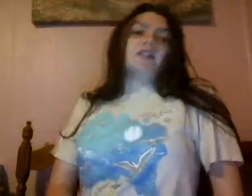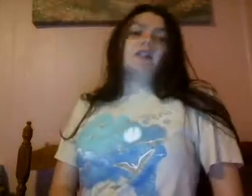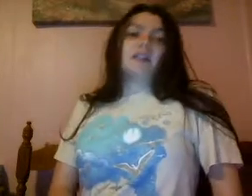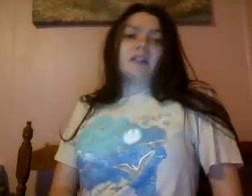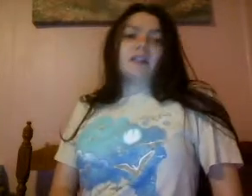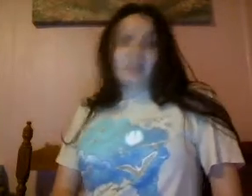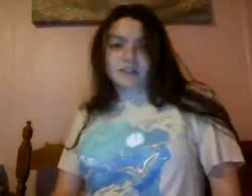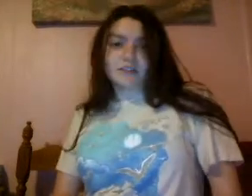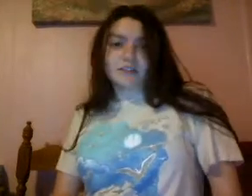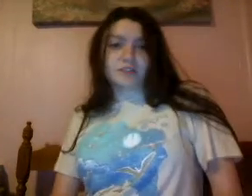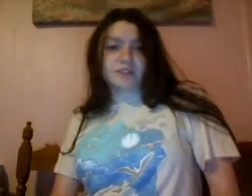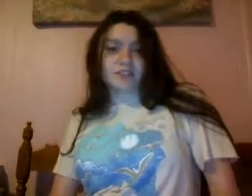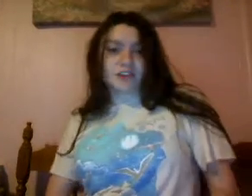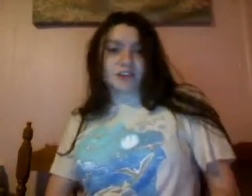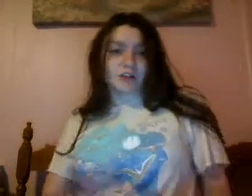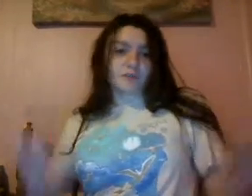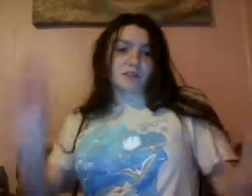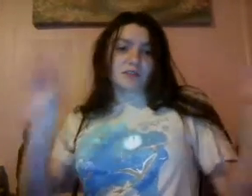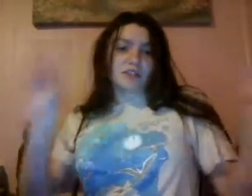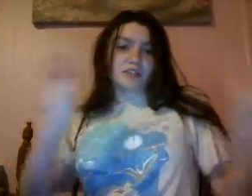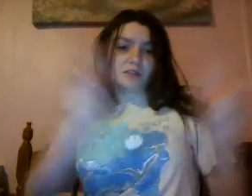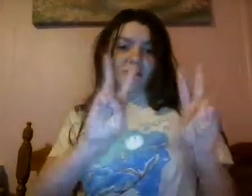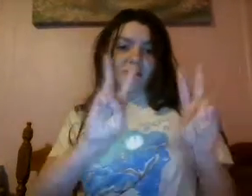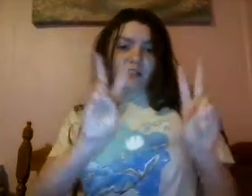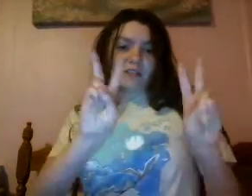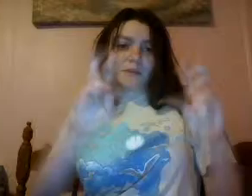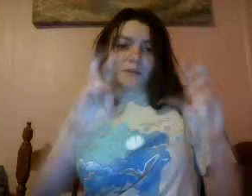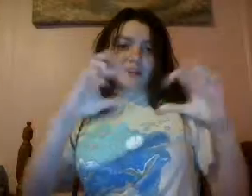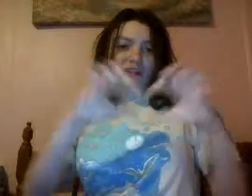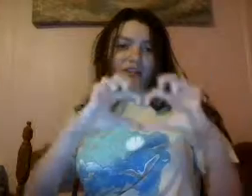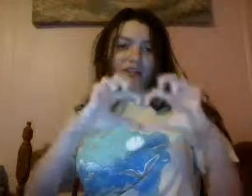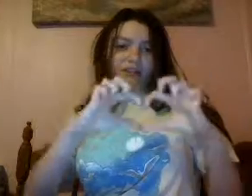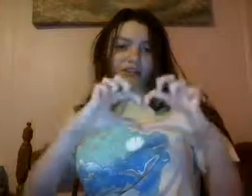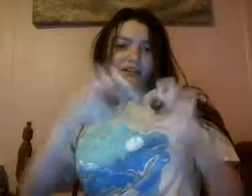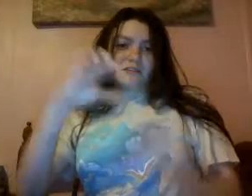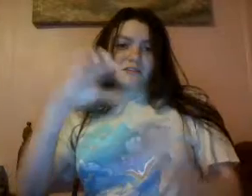How do you learn to shut up? So this is peace. Love. a